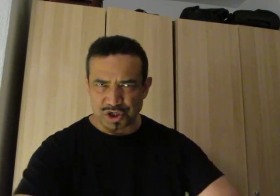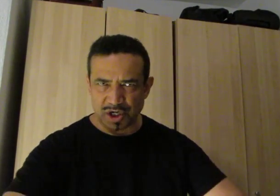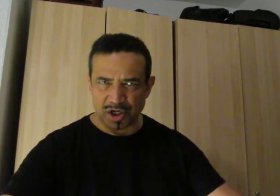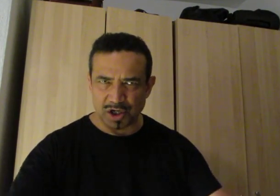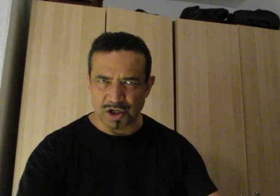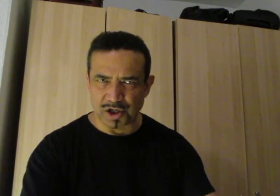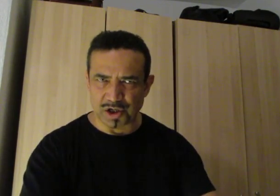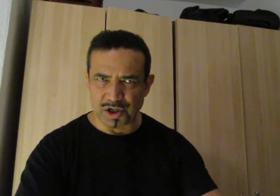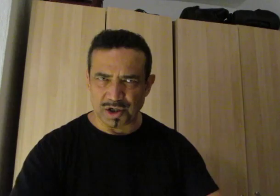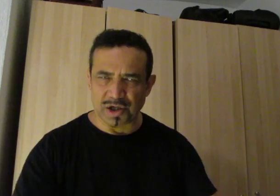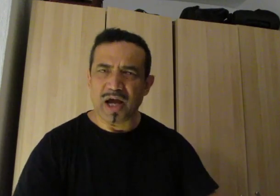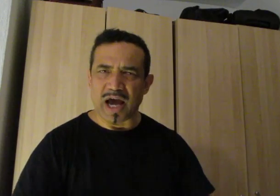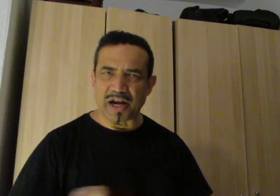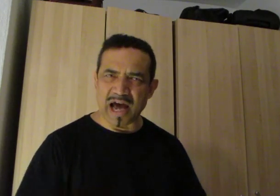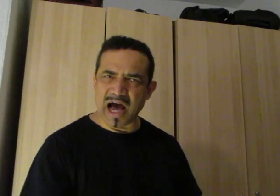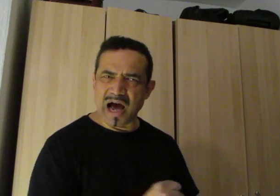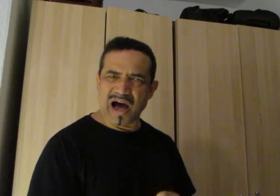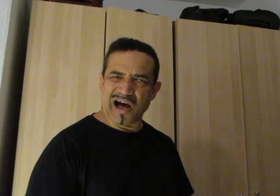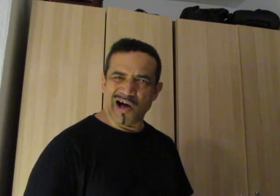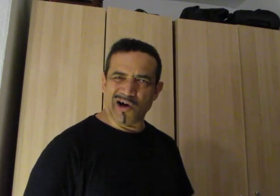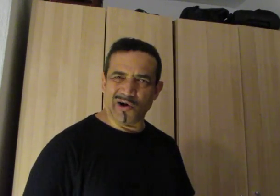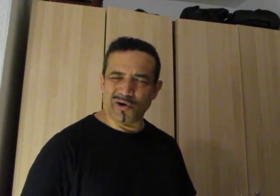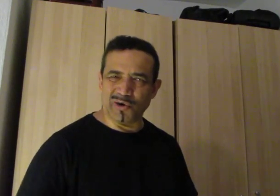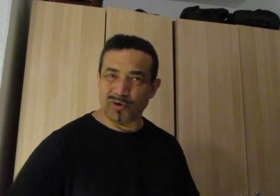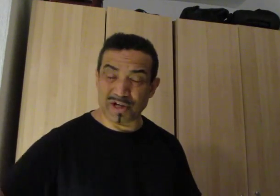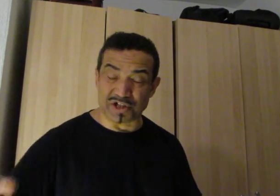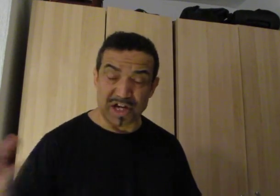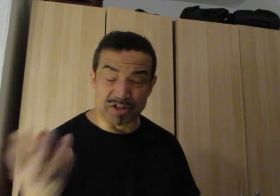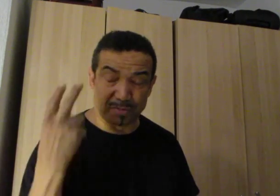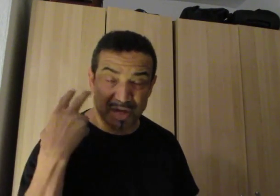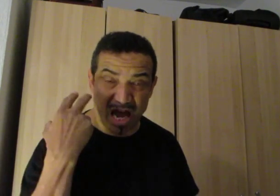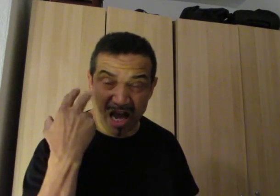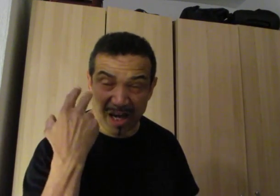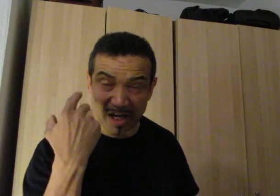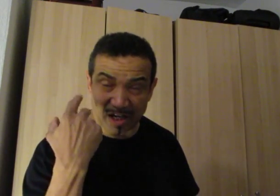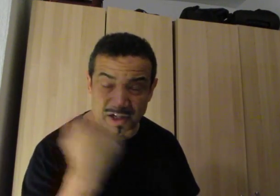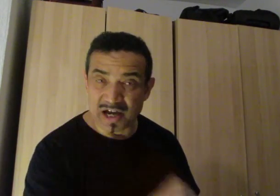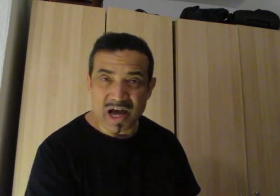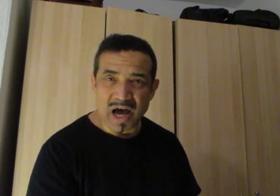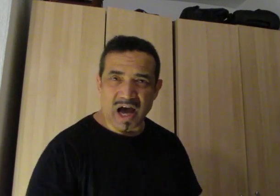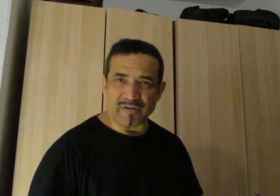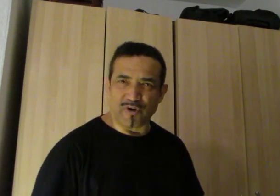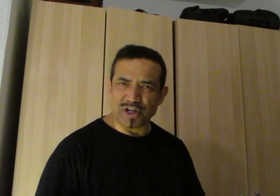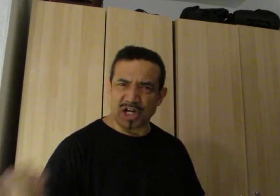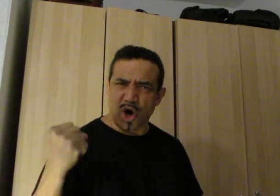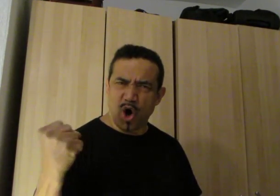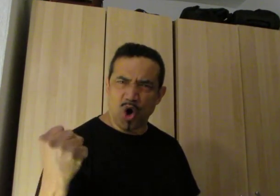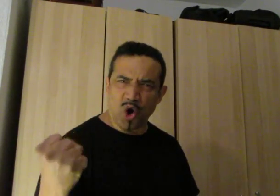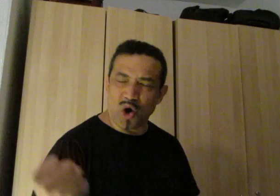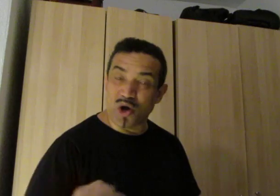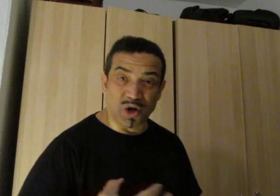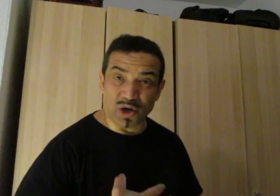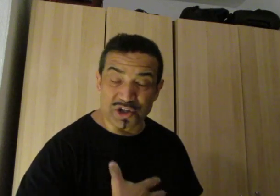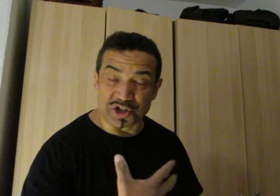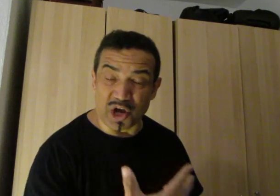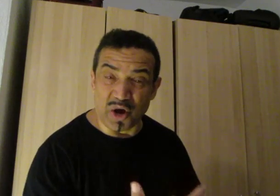and now it's tears of sight I find it all so